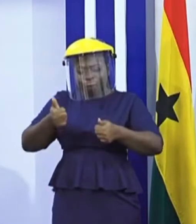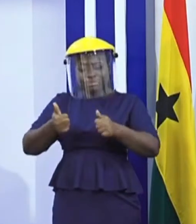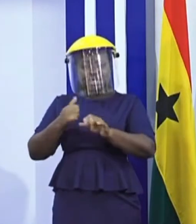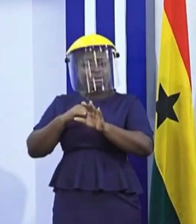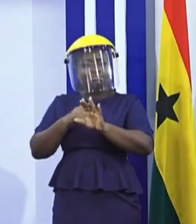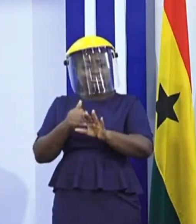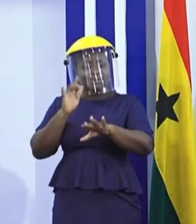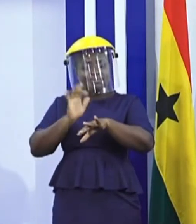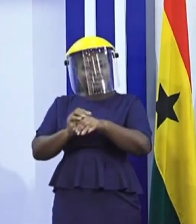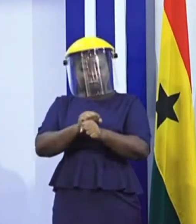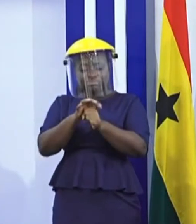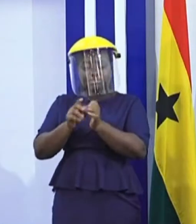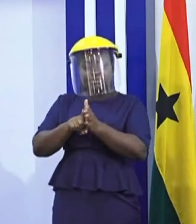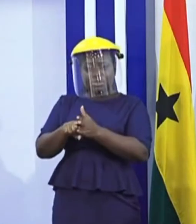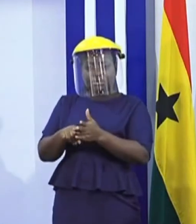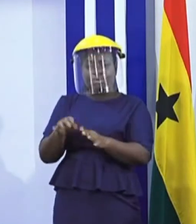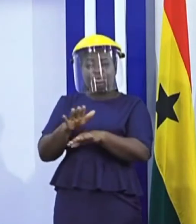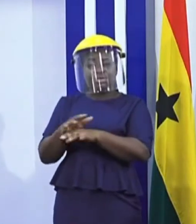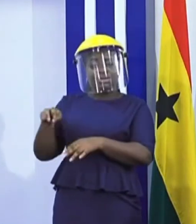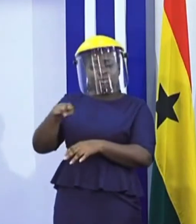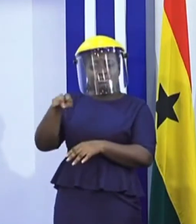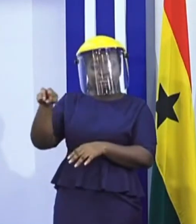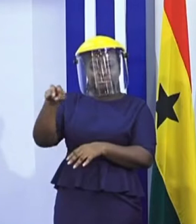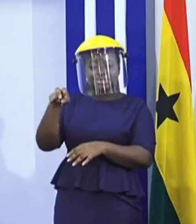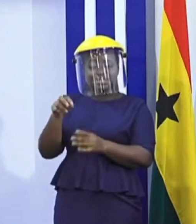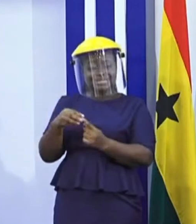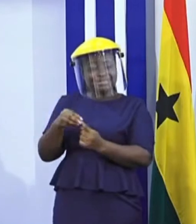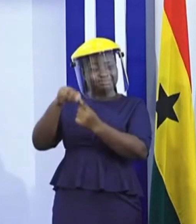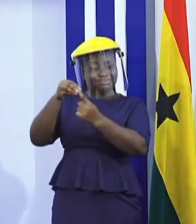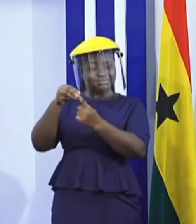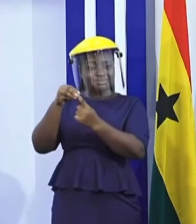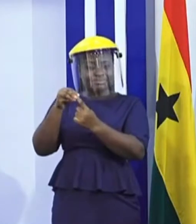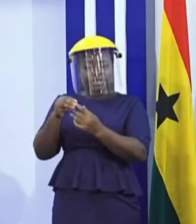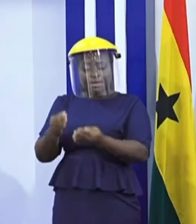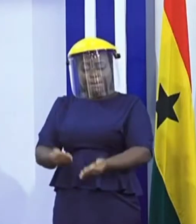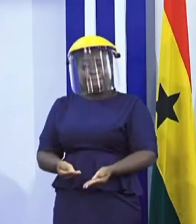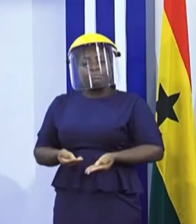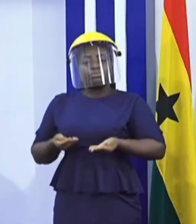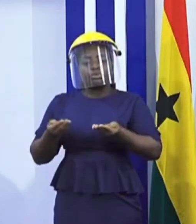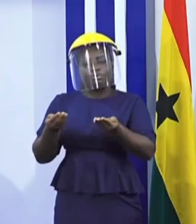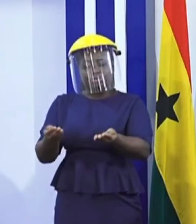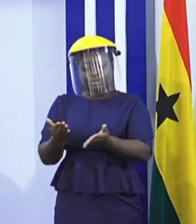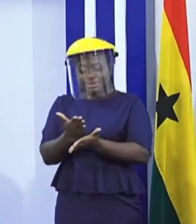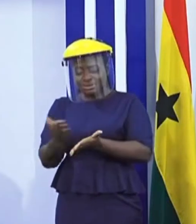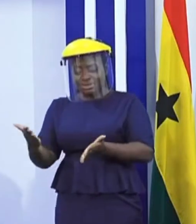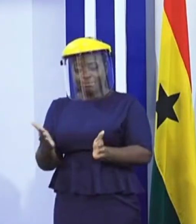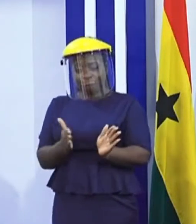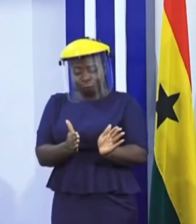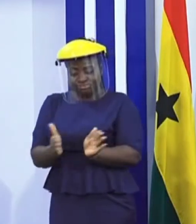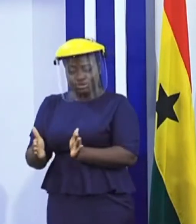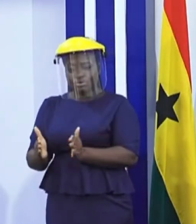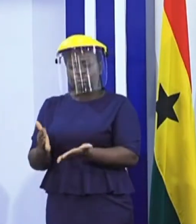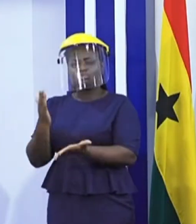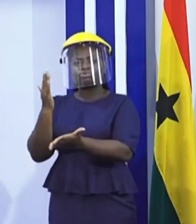on the tourism and hospitality sector specifically and propose a stimulus package to